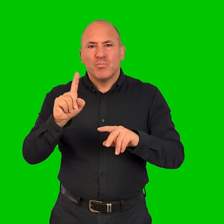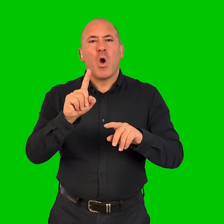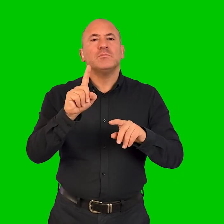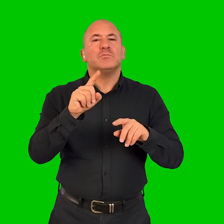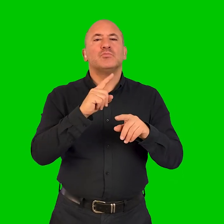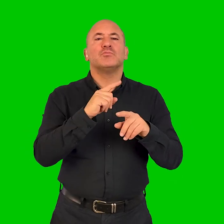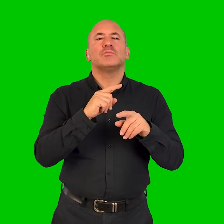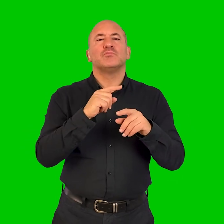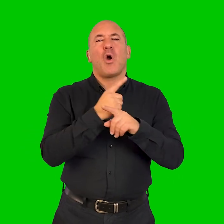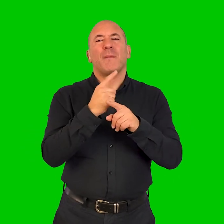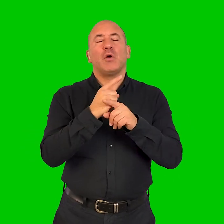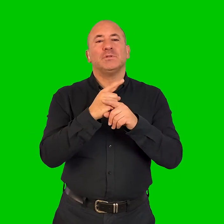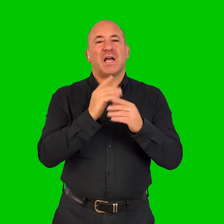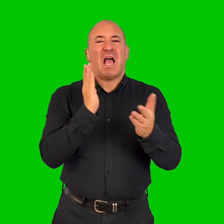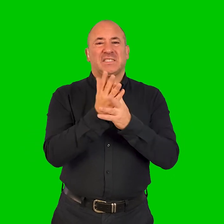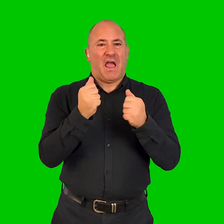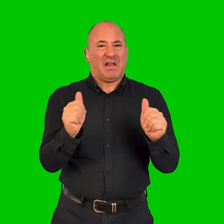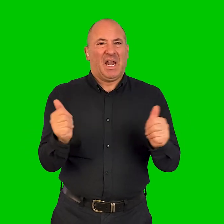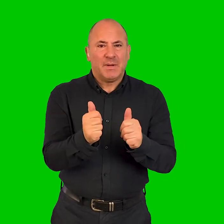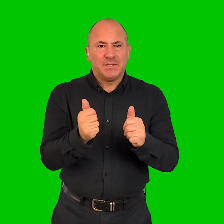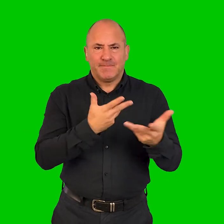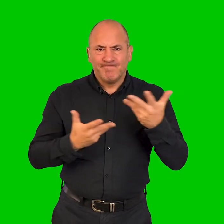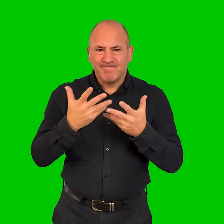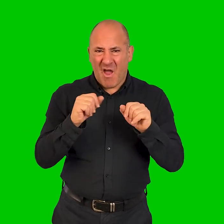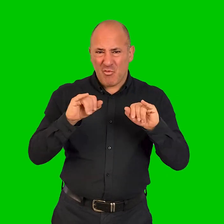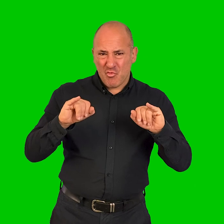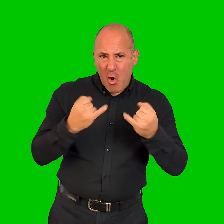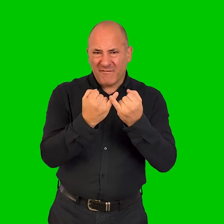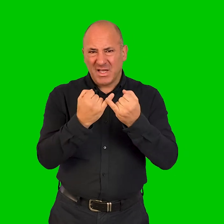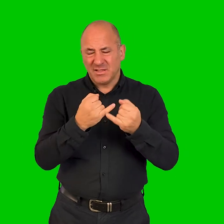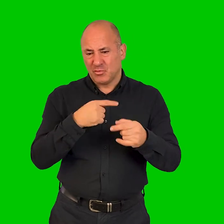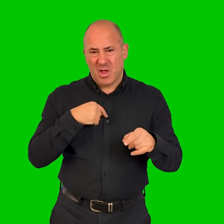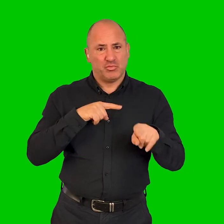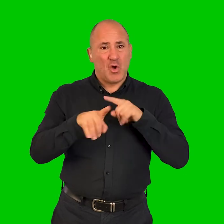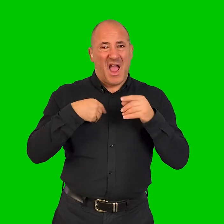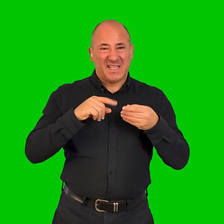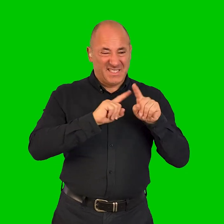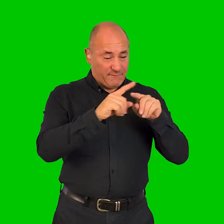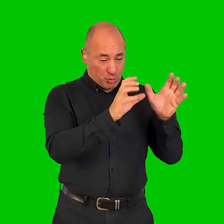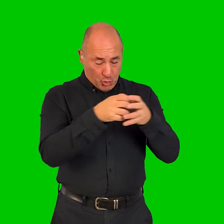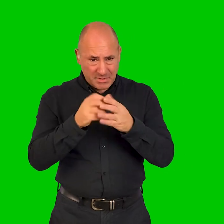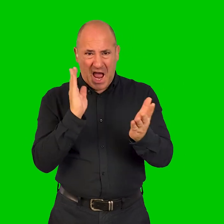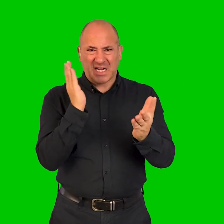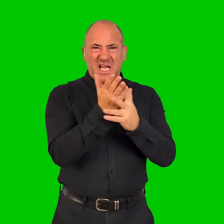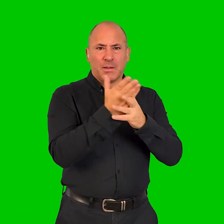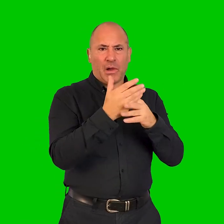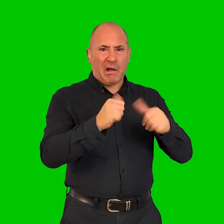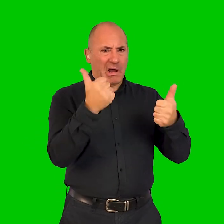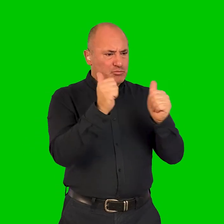exploring the limits of access, discussing whether there are any conflicts arising when trying to make